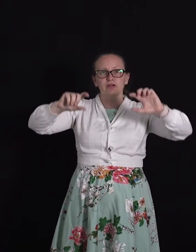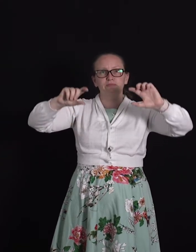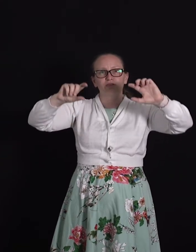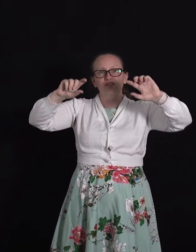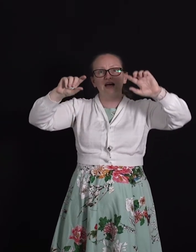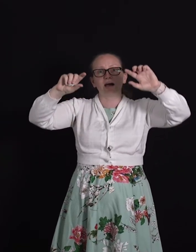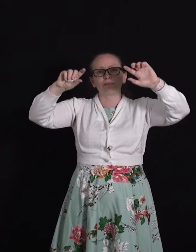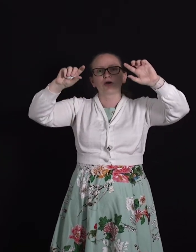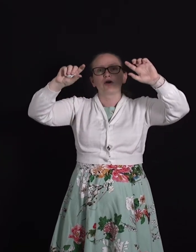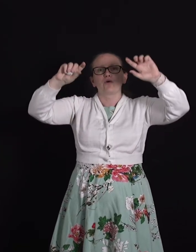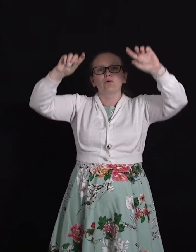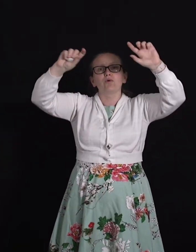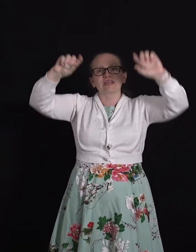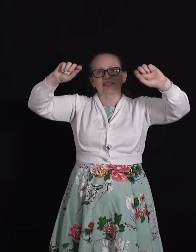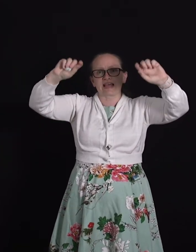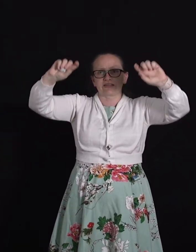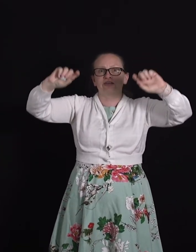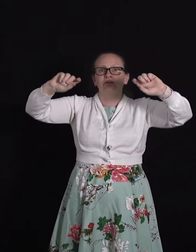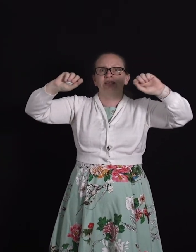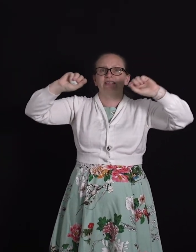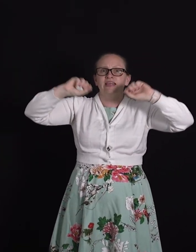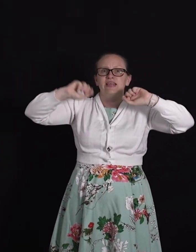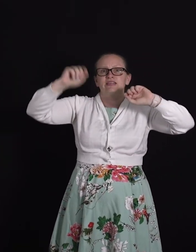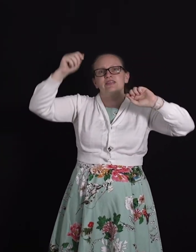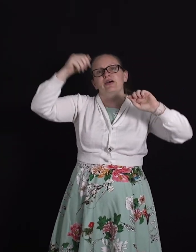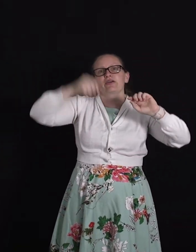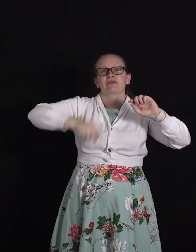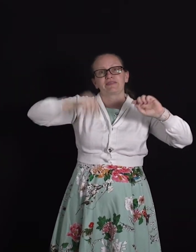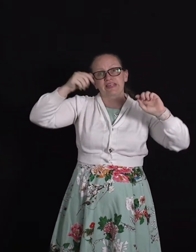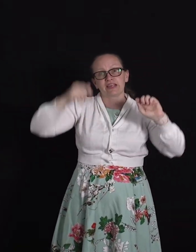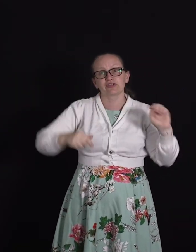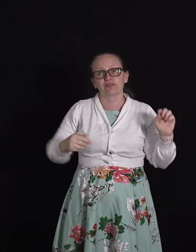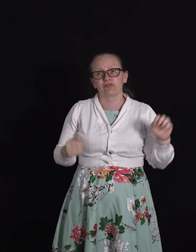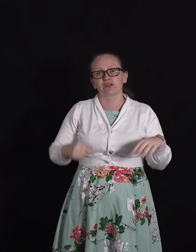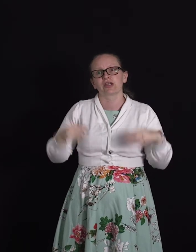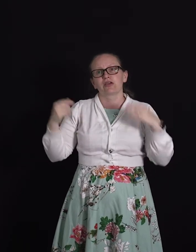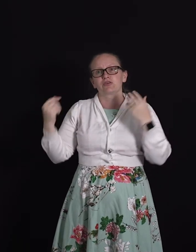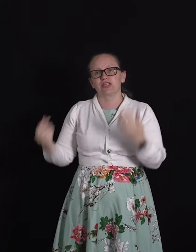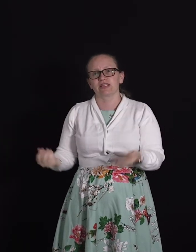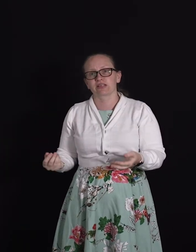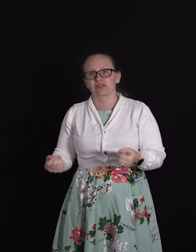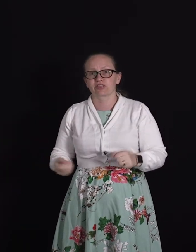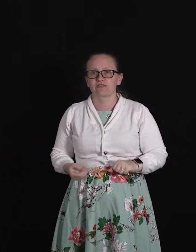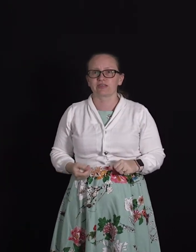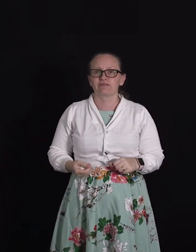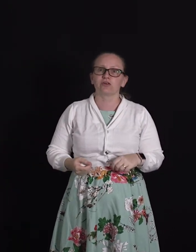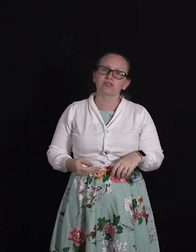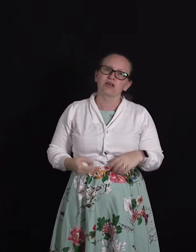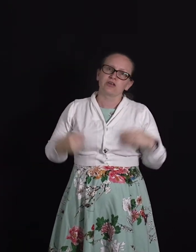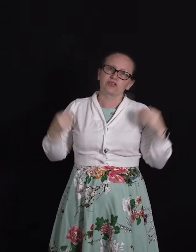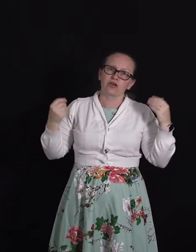moves up all that's acting on it is the gravitational force which is a conservative force. So